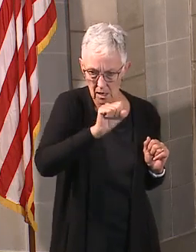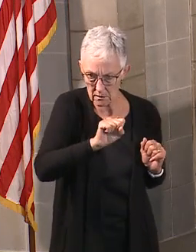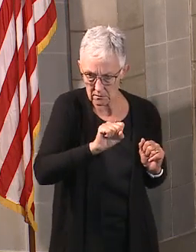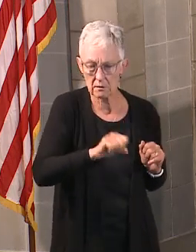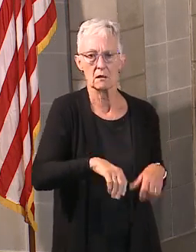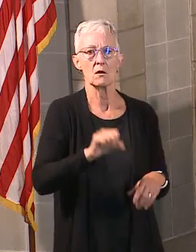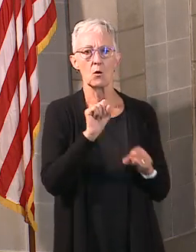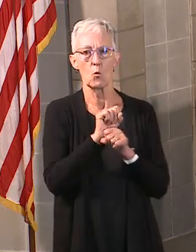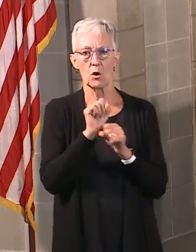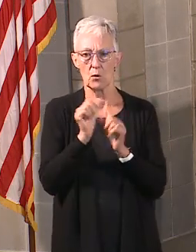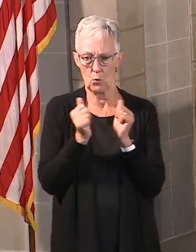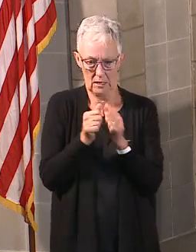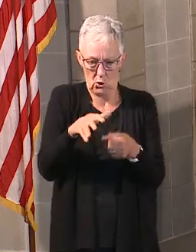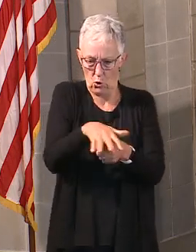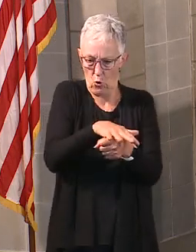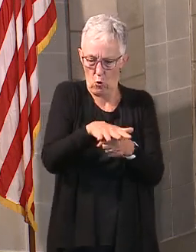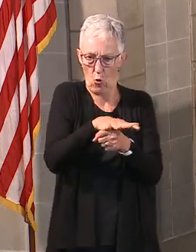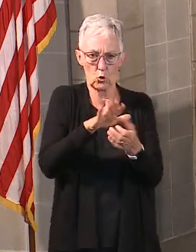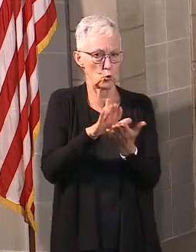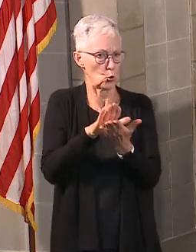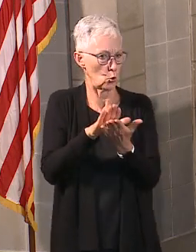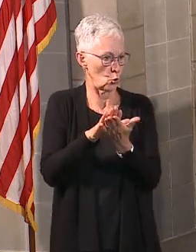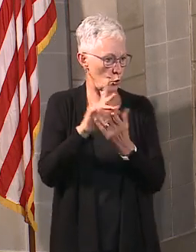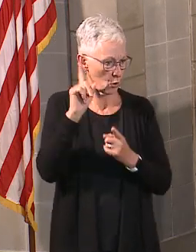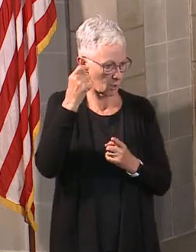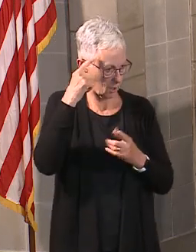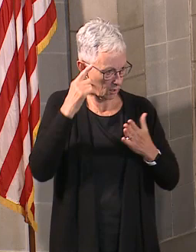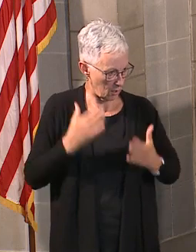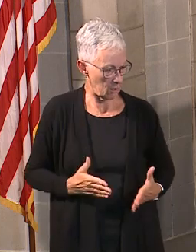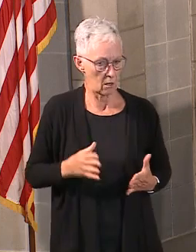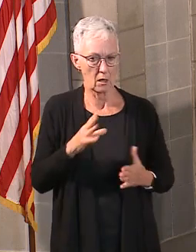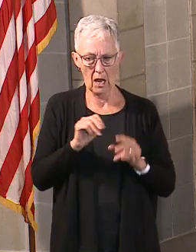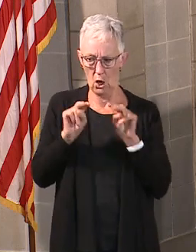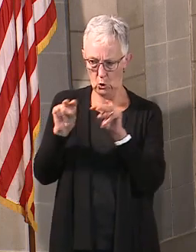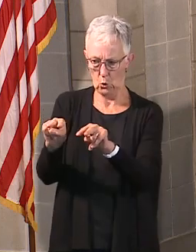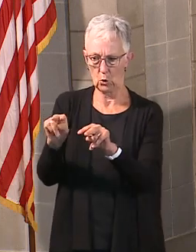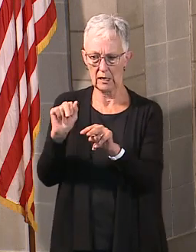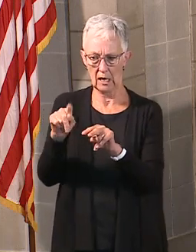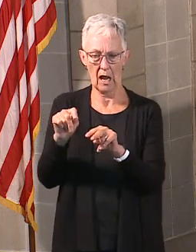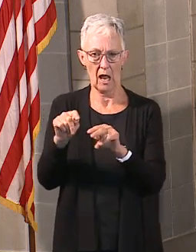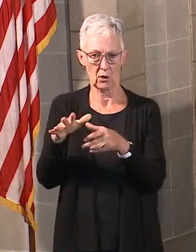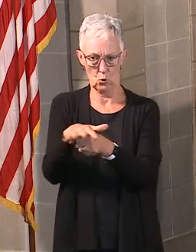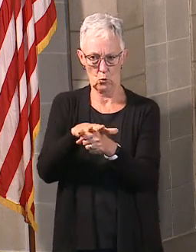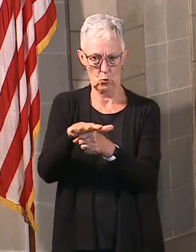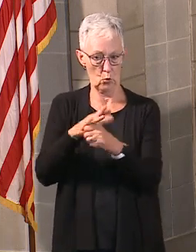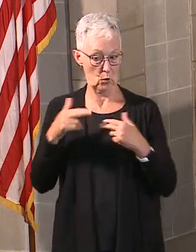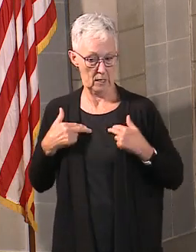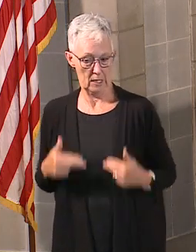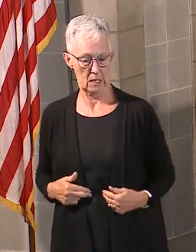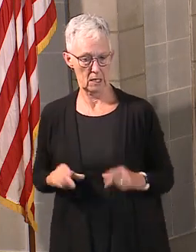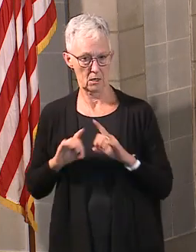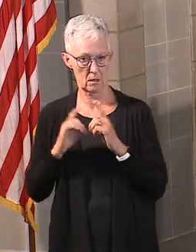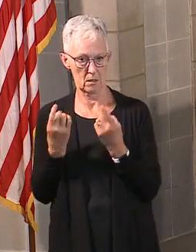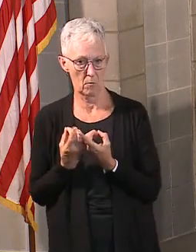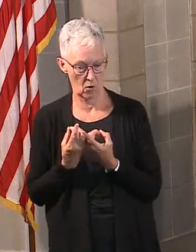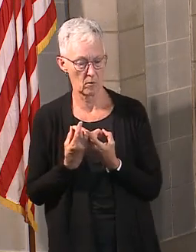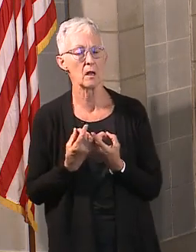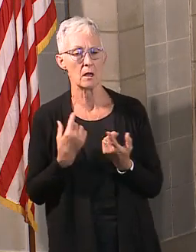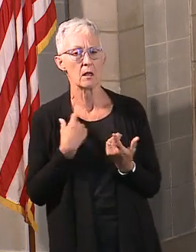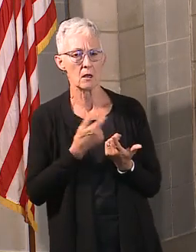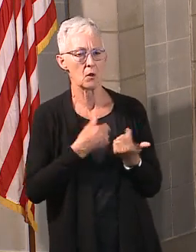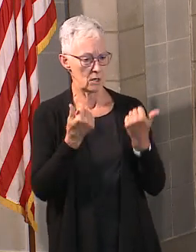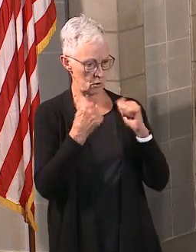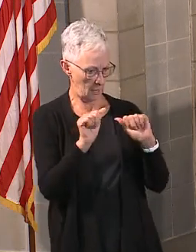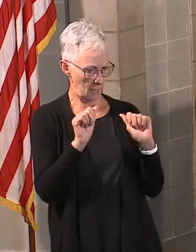well as the kind of local risk dials that have been associated with local health, really put together guidance that has